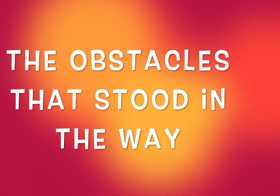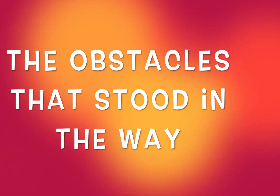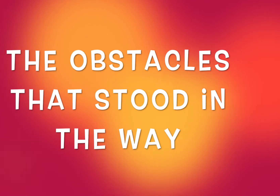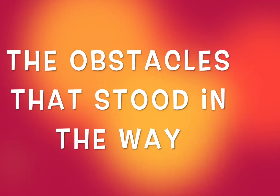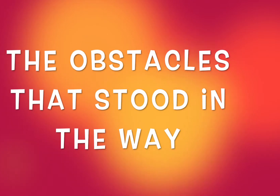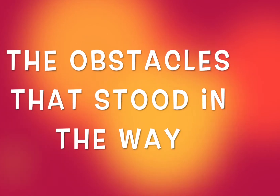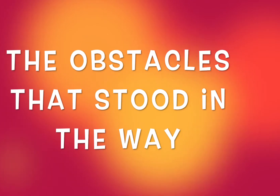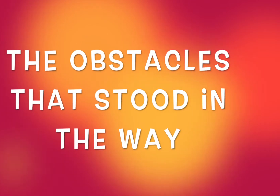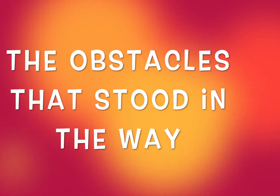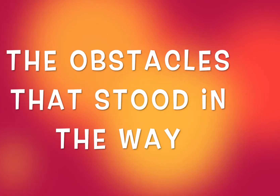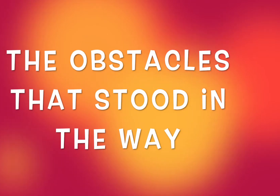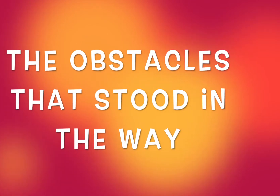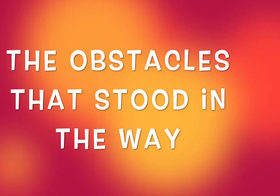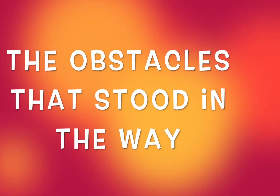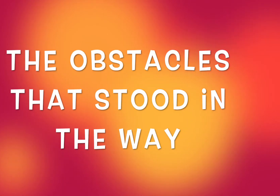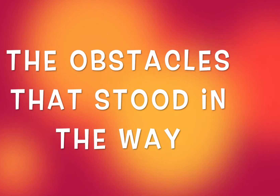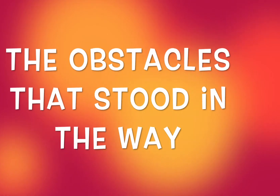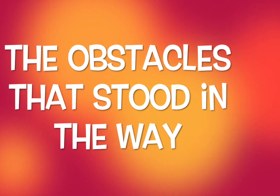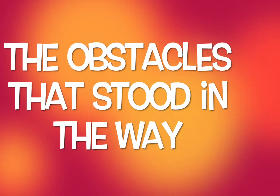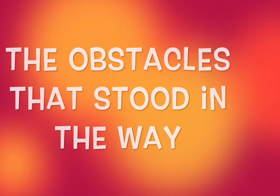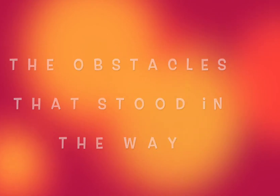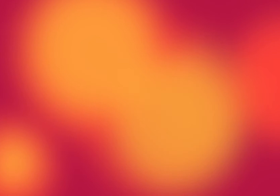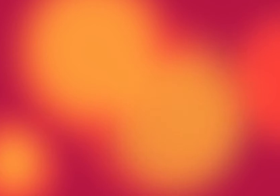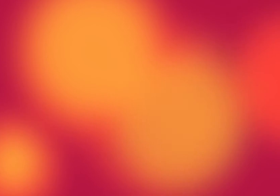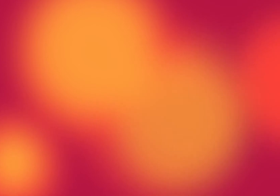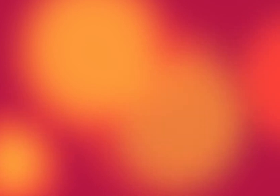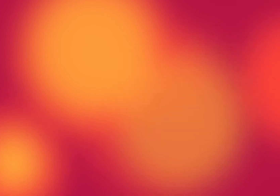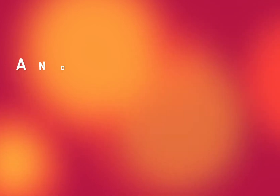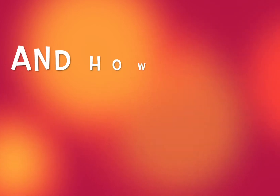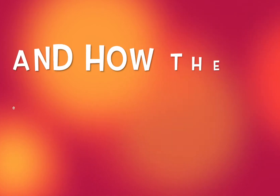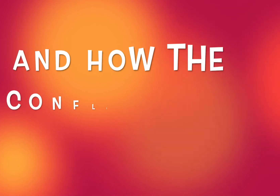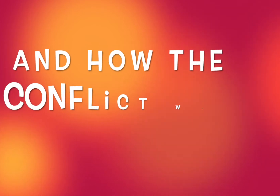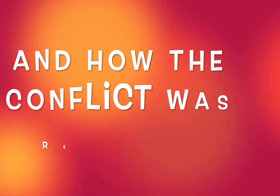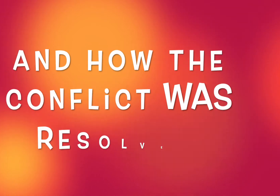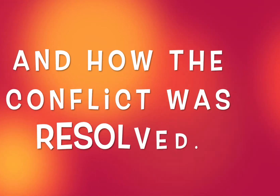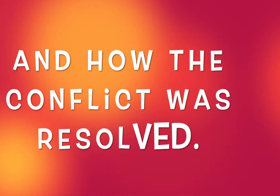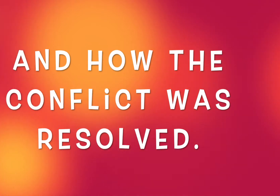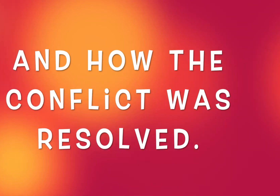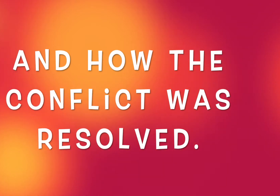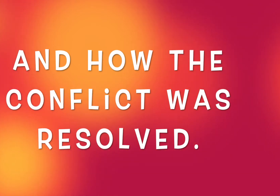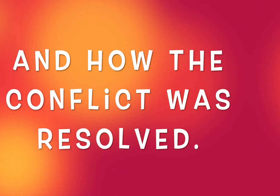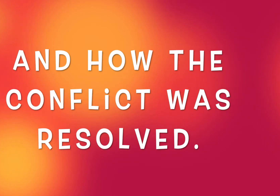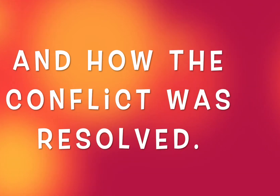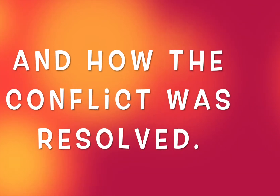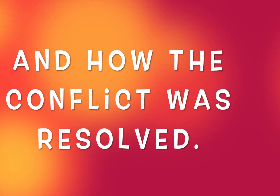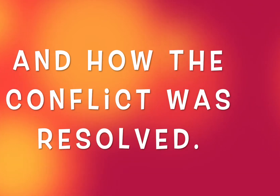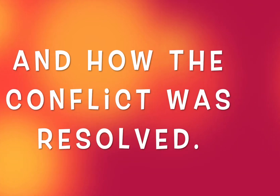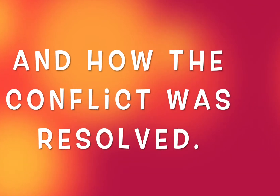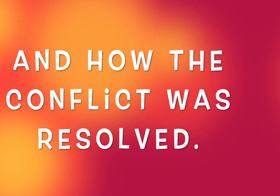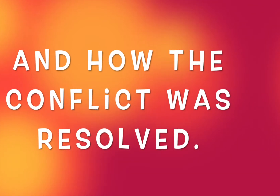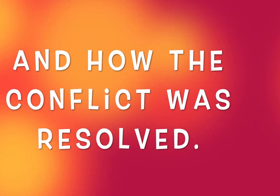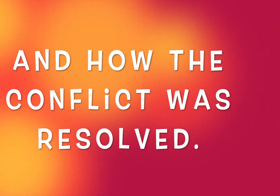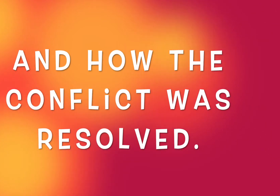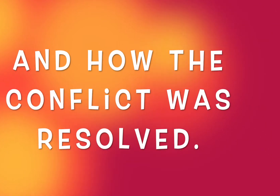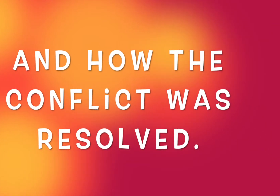that stood in the way, And then finally, how the conflict was resolved.